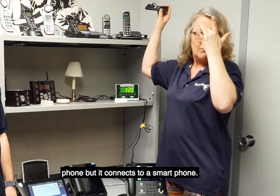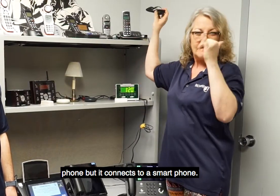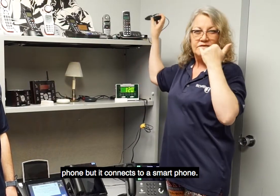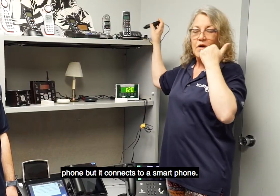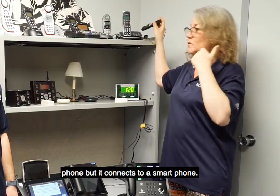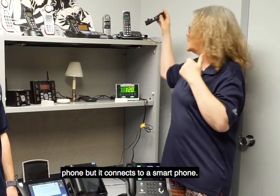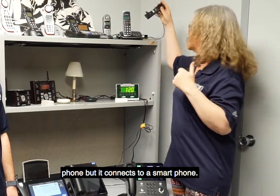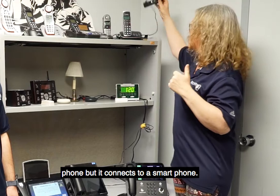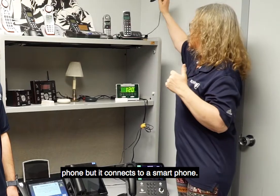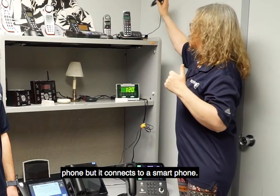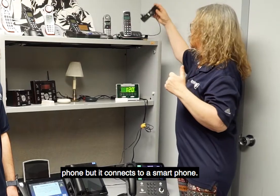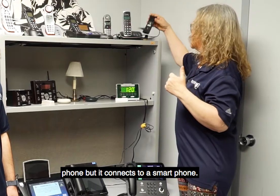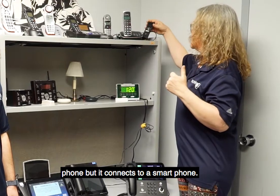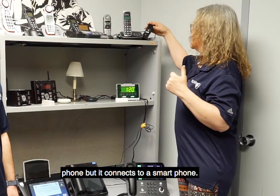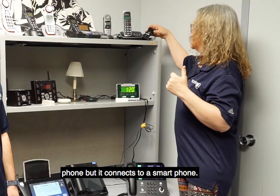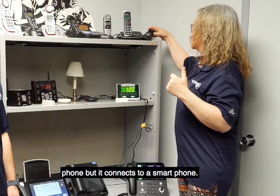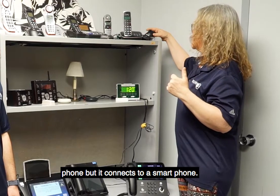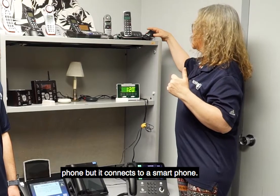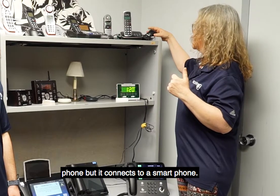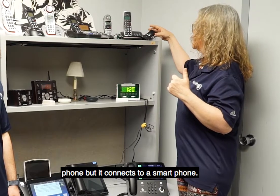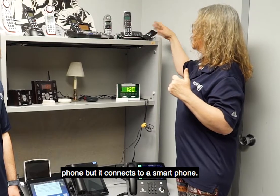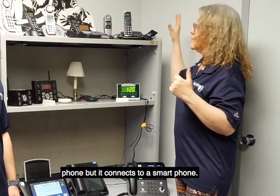connects to a smart phone.